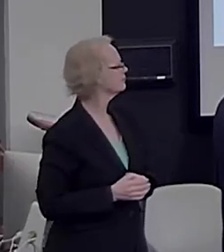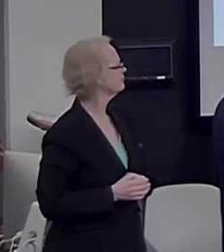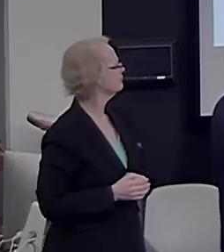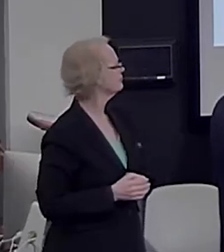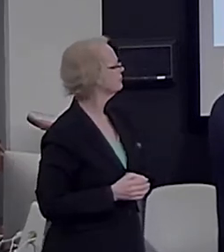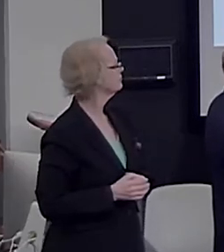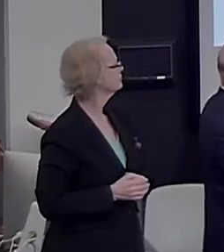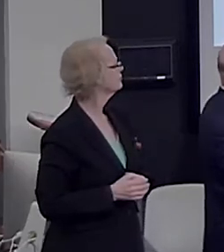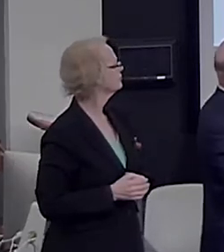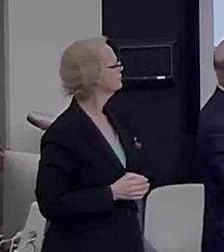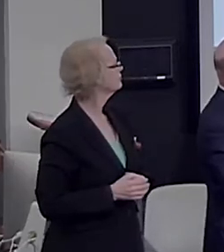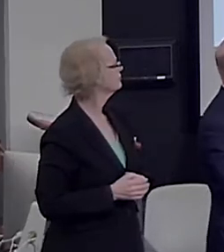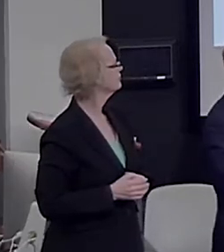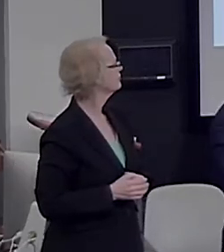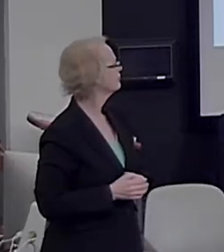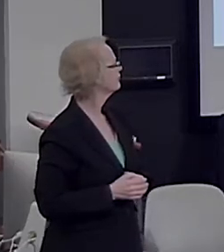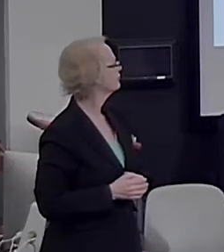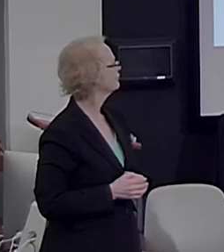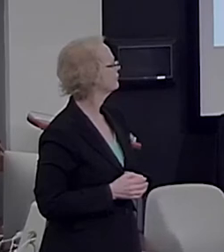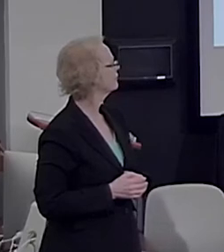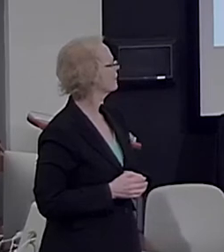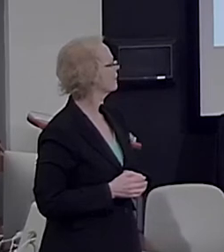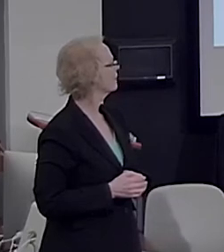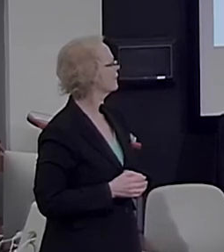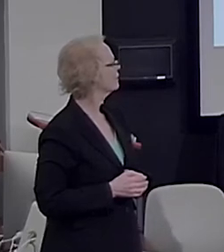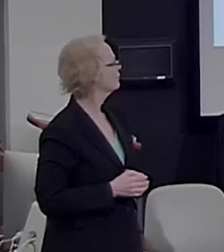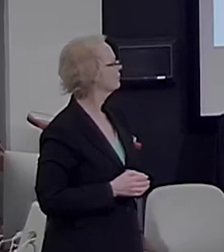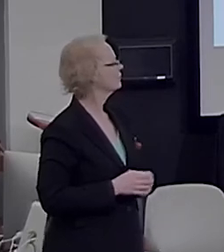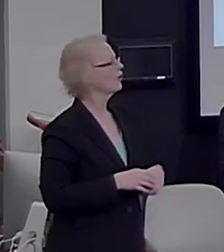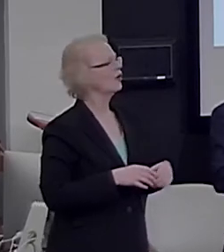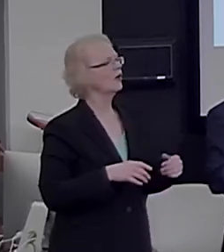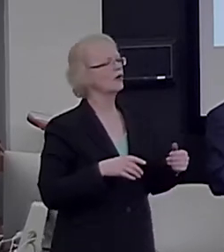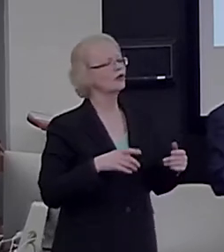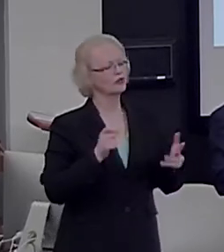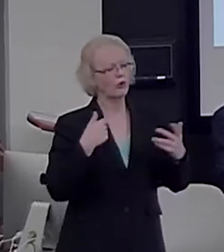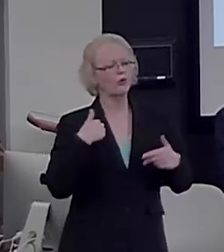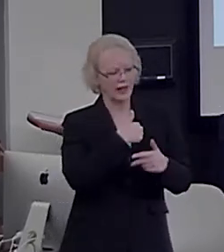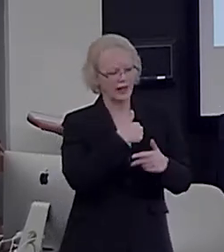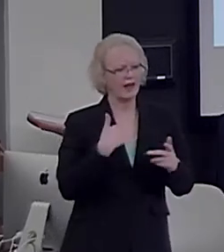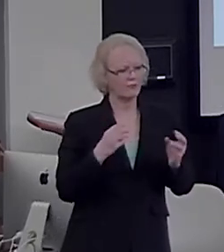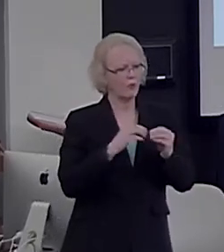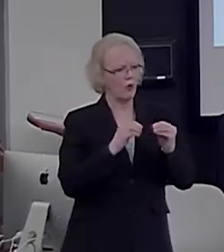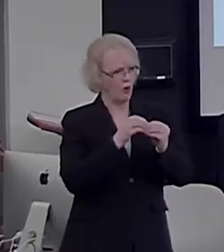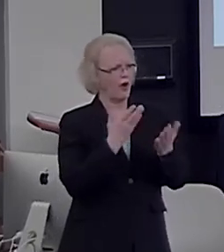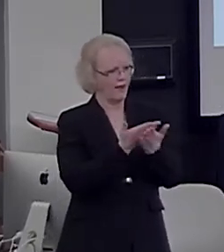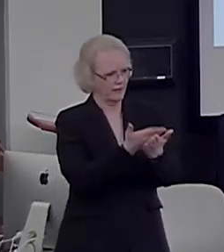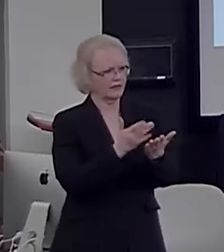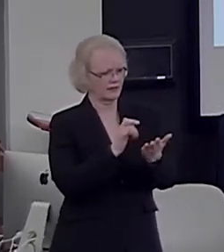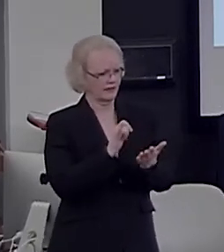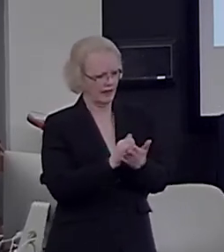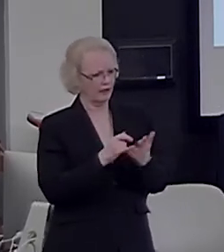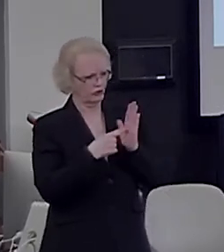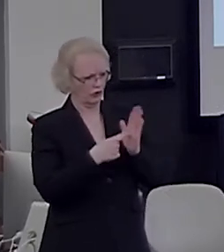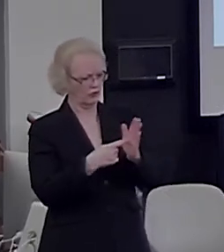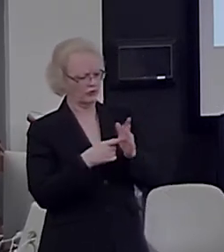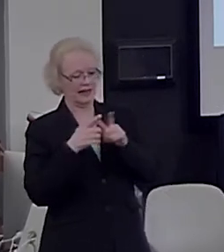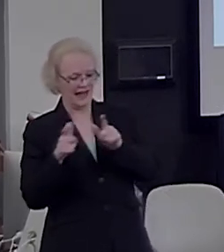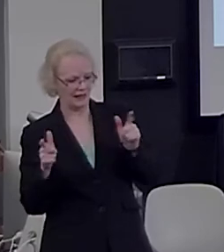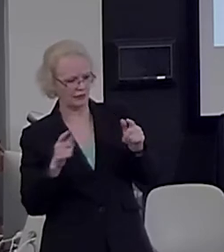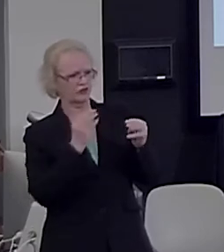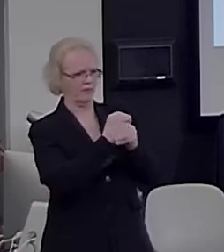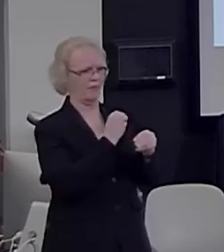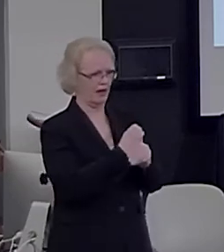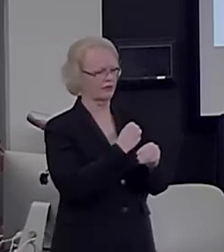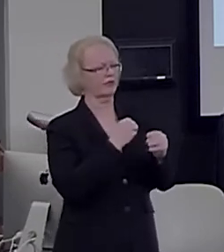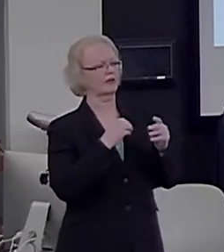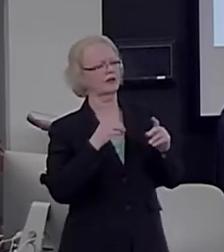There is a lot of converging evidence for a dissociation between language and mathematics. And I think I'll just mention it briefly. First of all, these